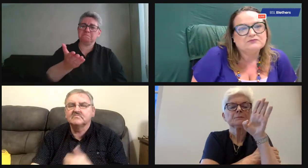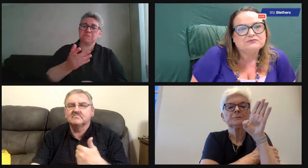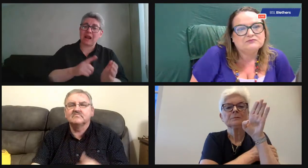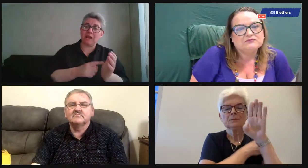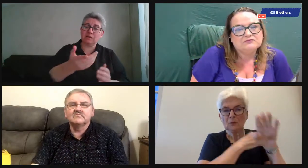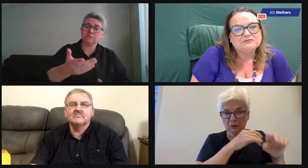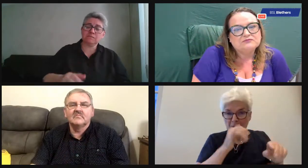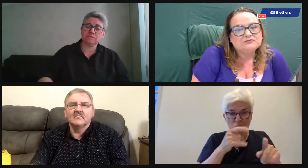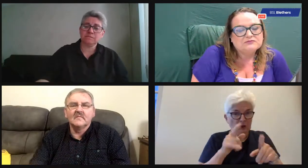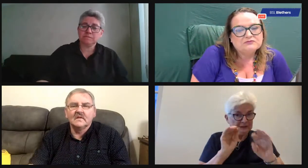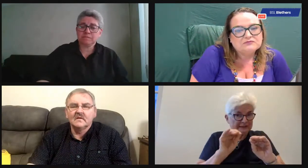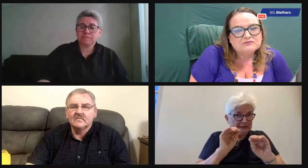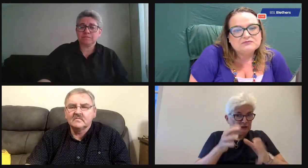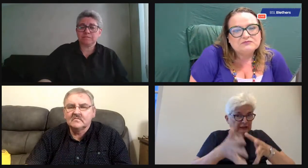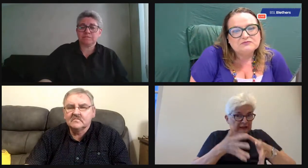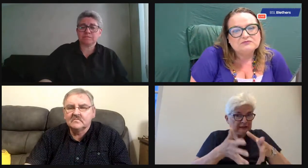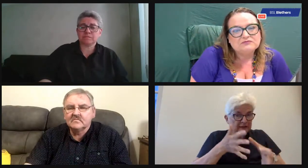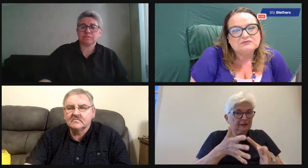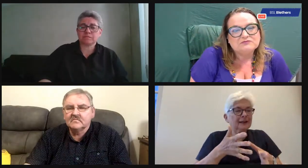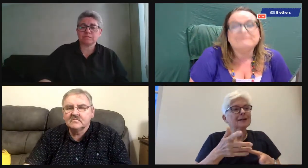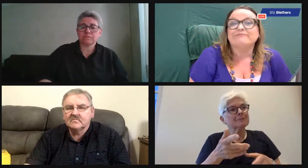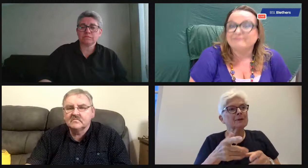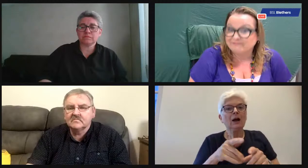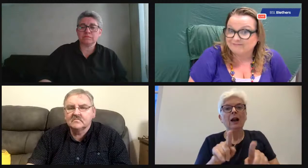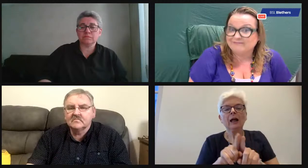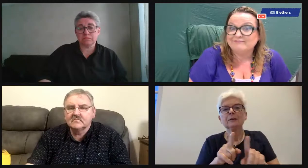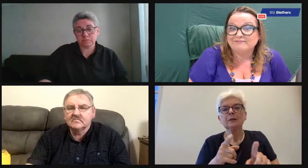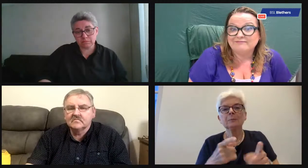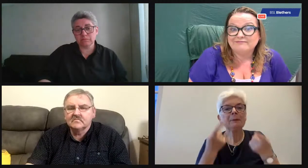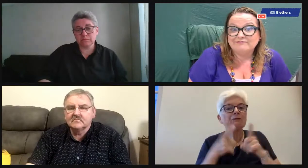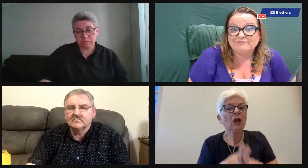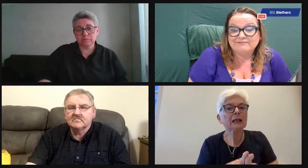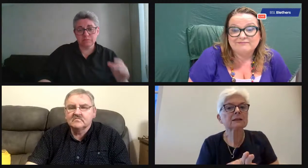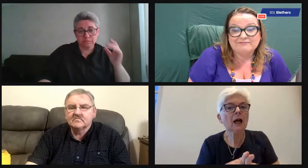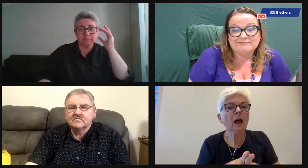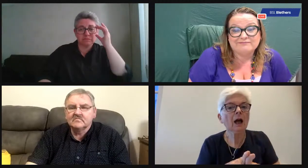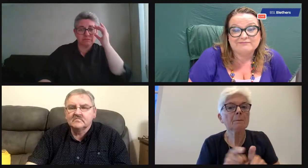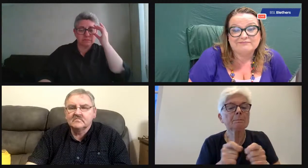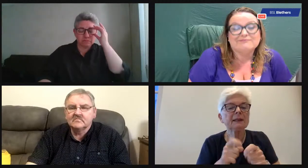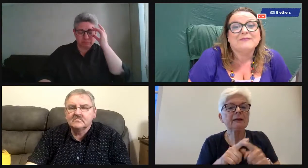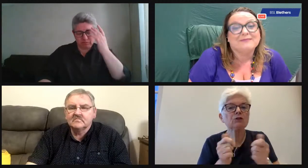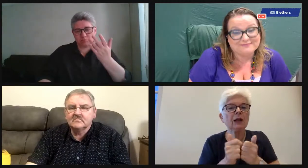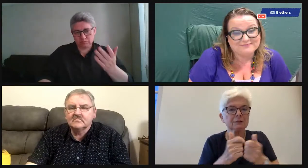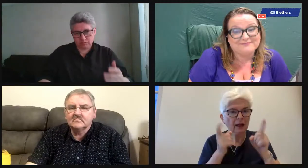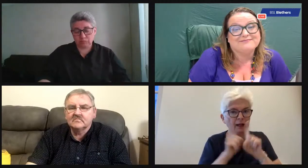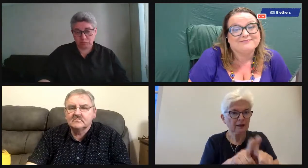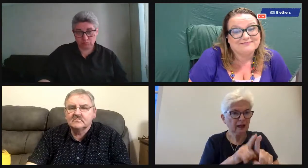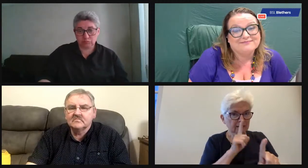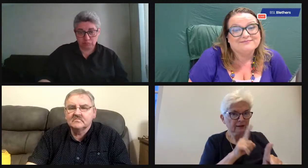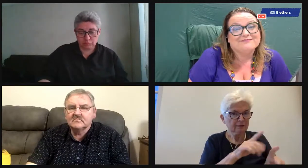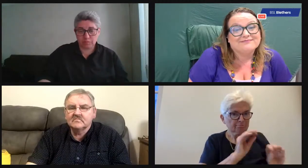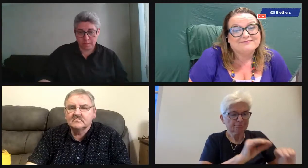it would be good to actually share that with them. And teaching sign as well. mean, like being a befriender,